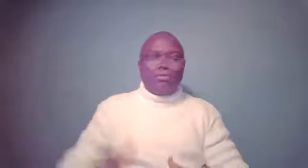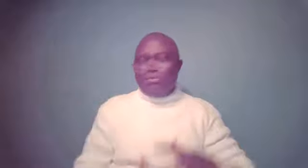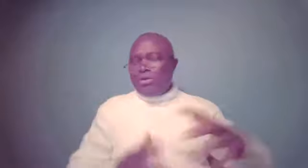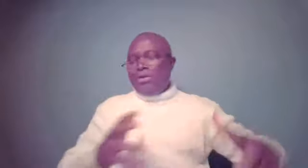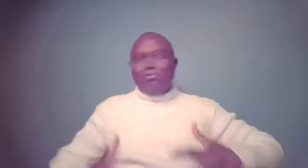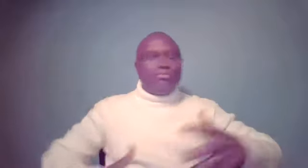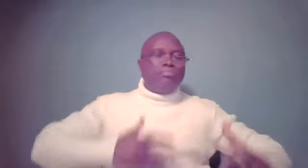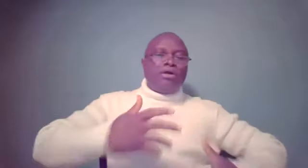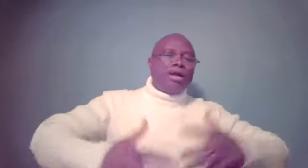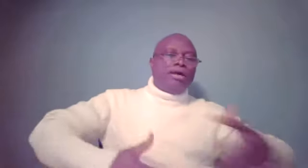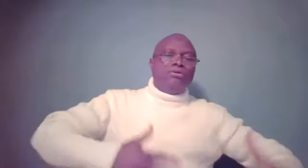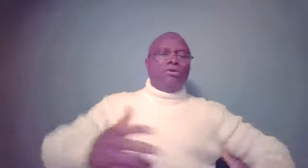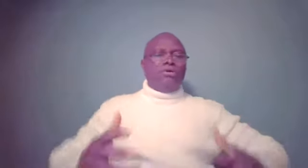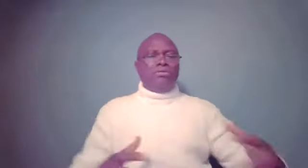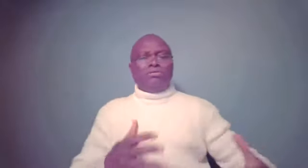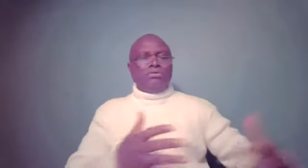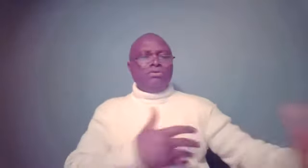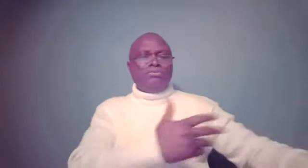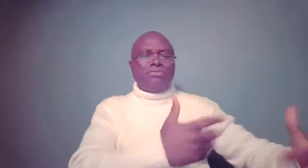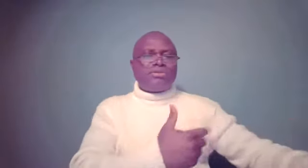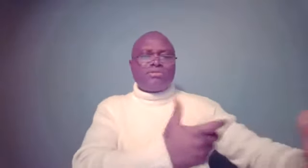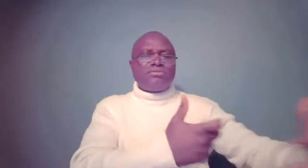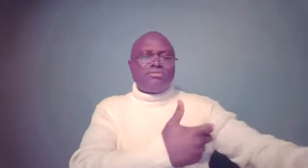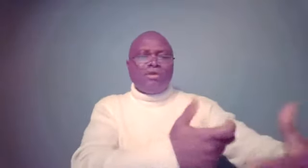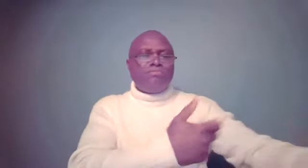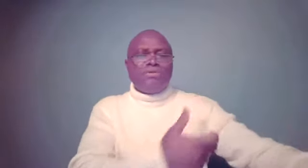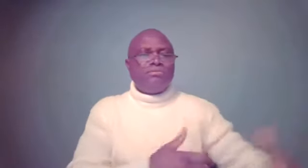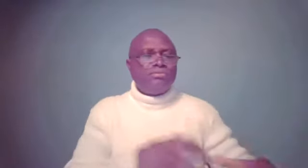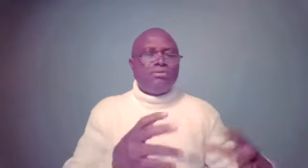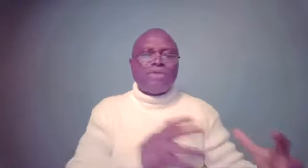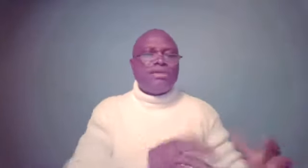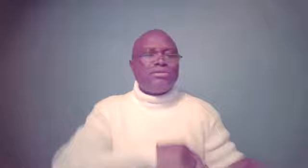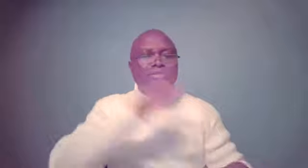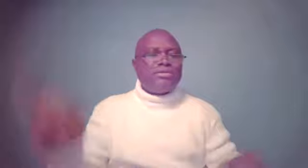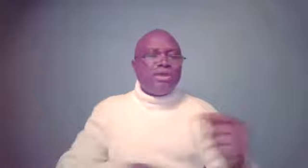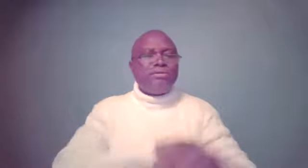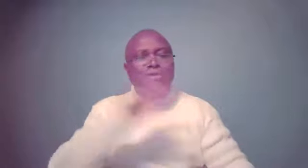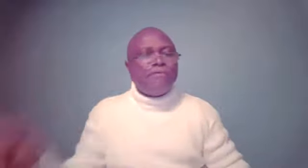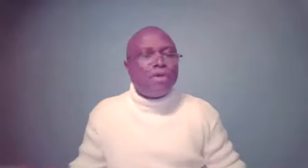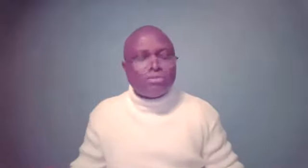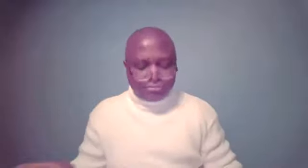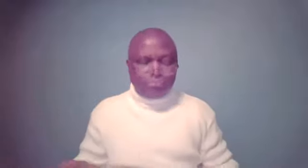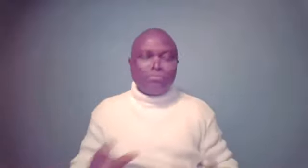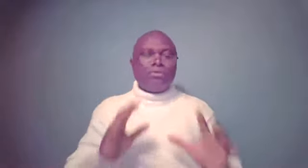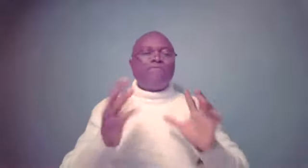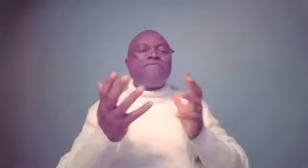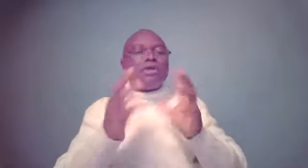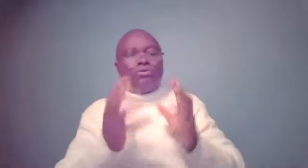The, the butler, oh, you know, let's help me. Nice. The next day, he forgot. Fickle.